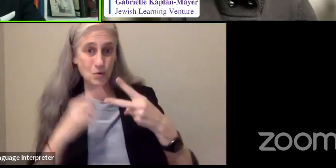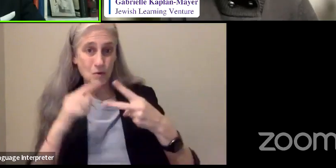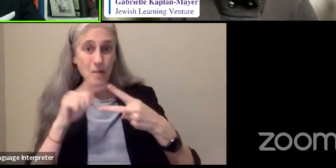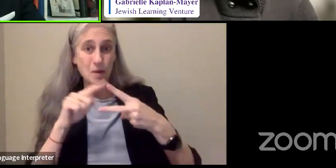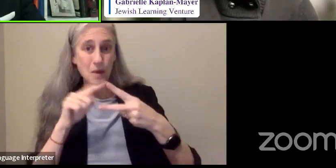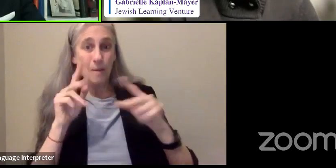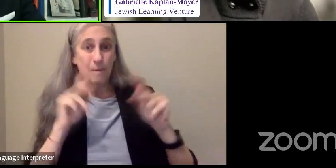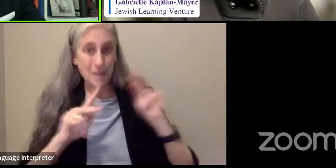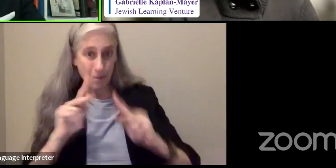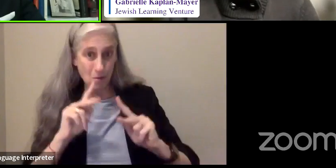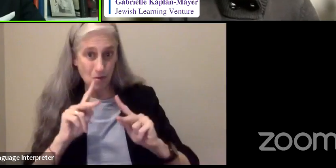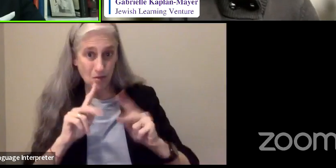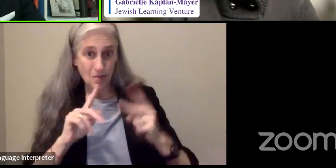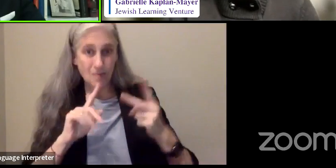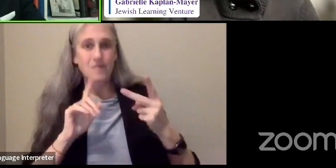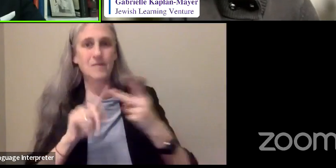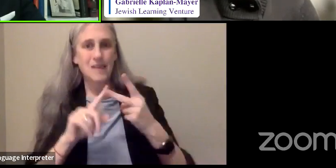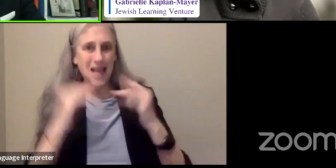ideas.